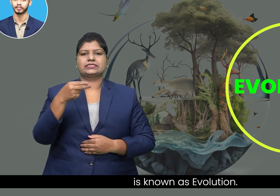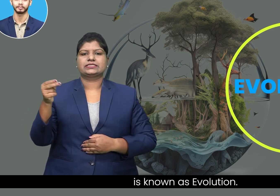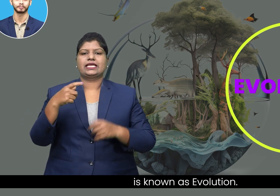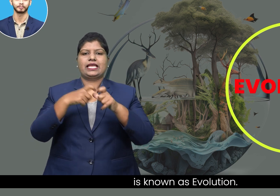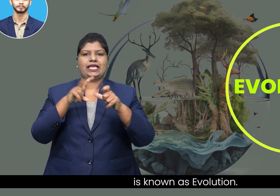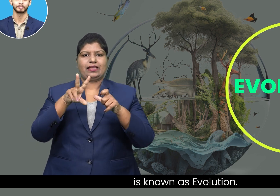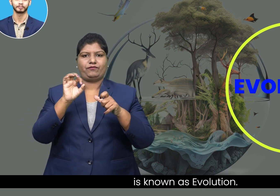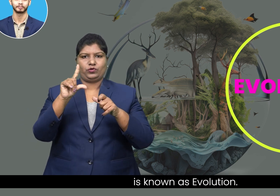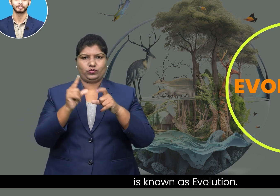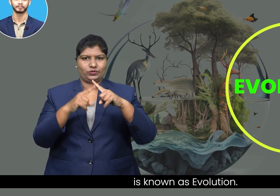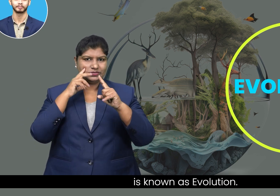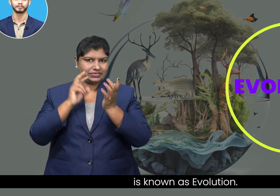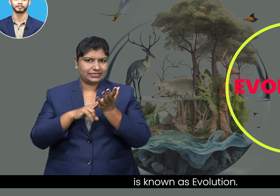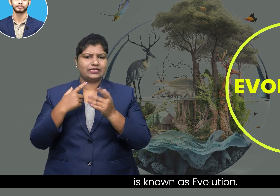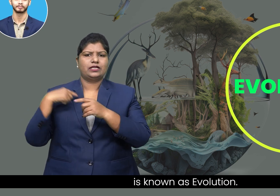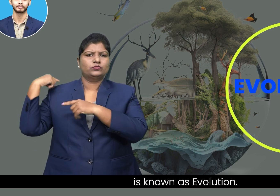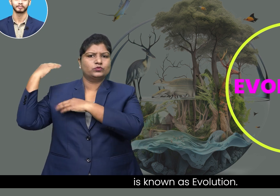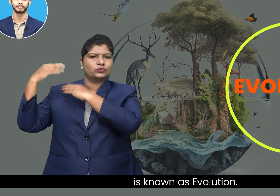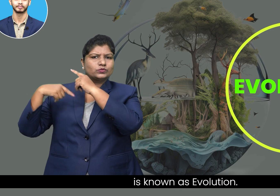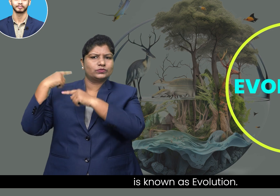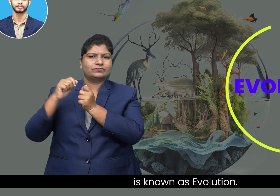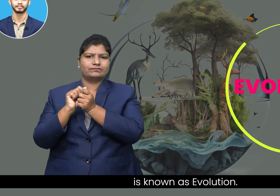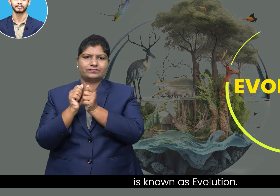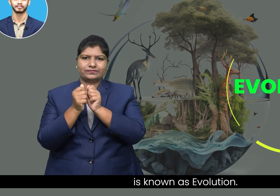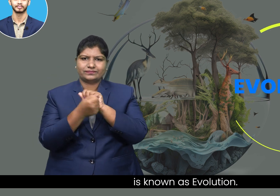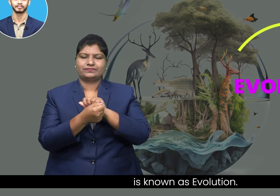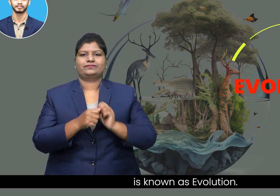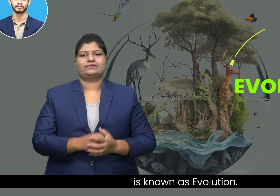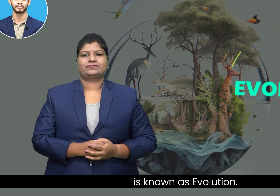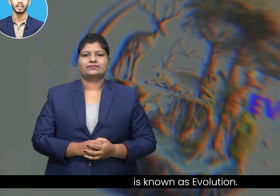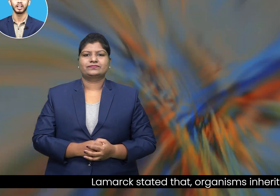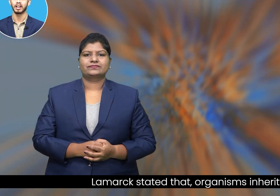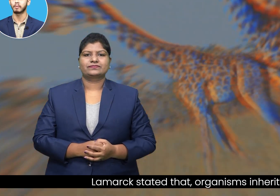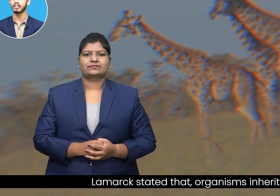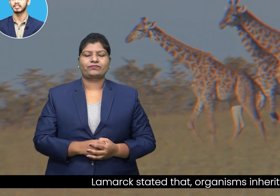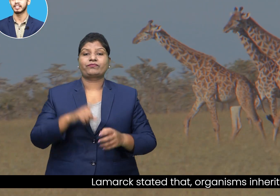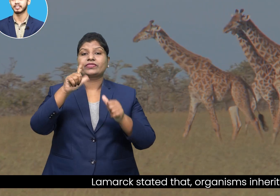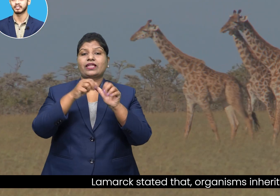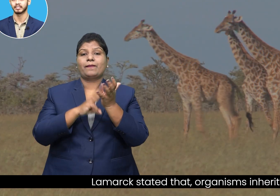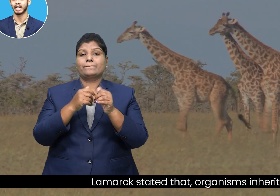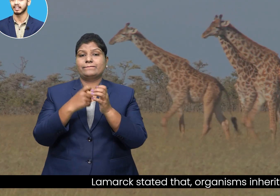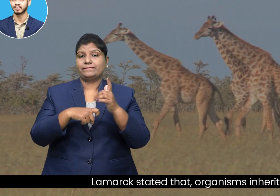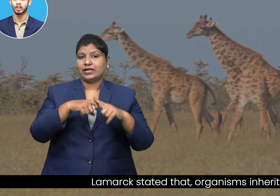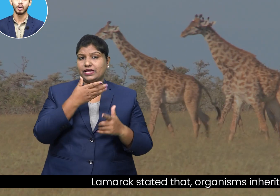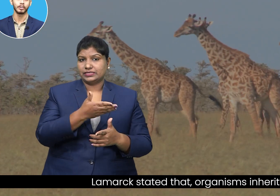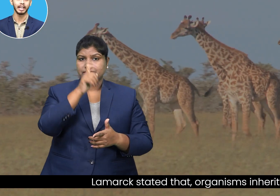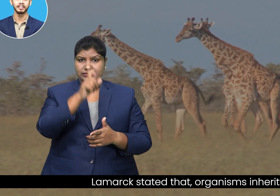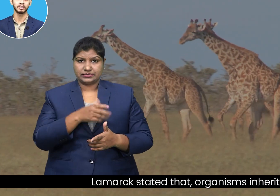Lamarck stated that organisms